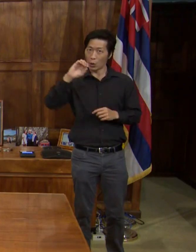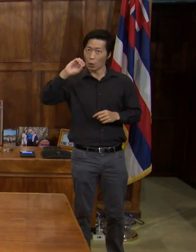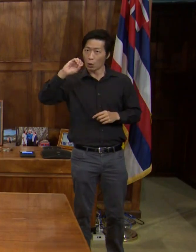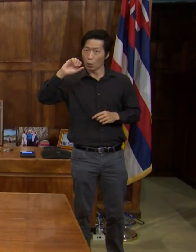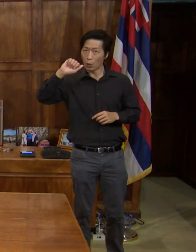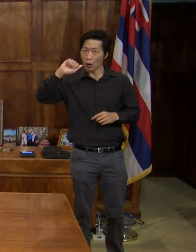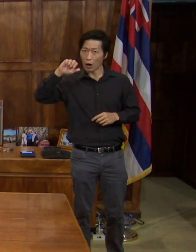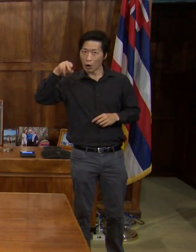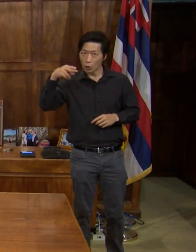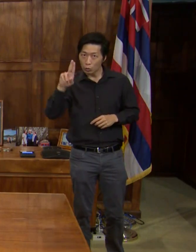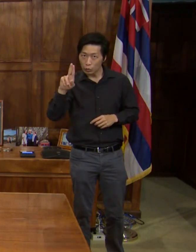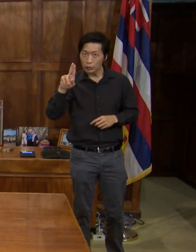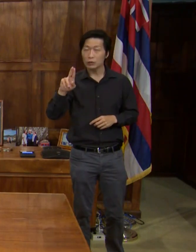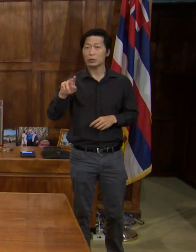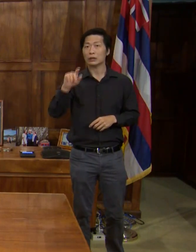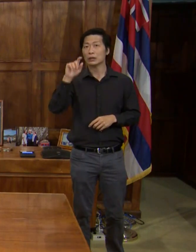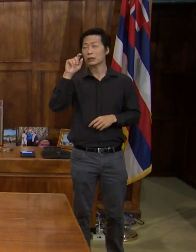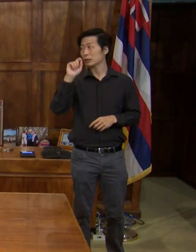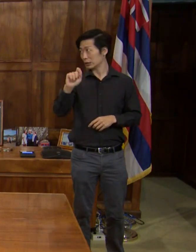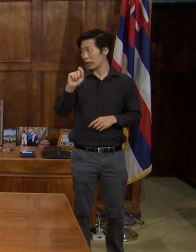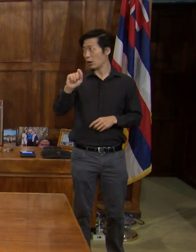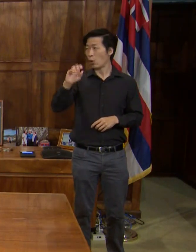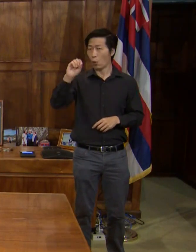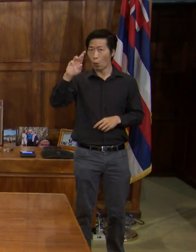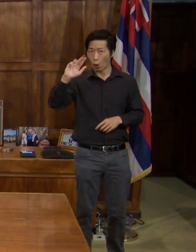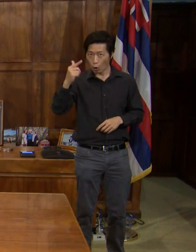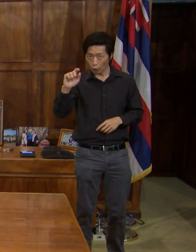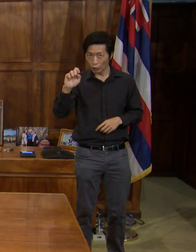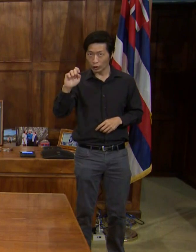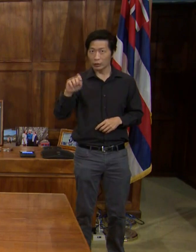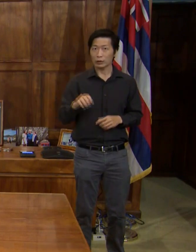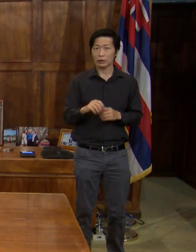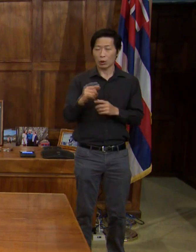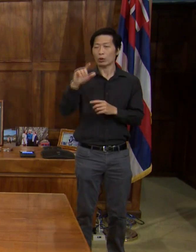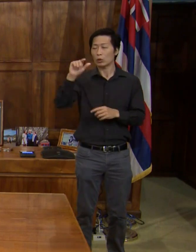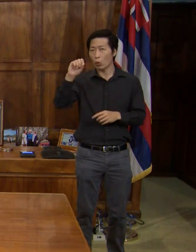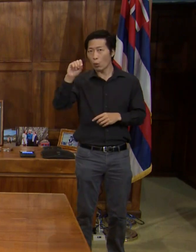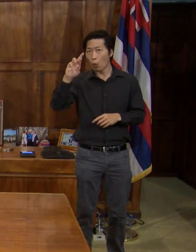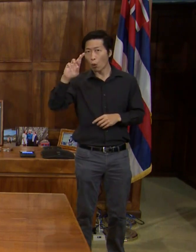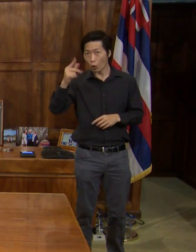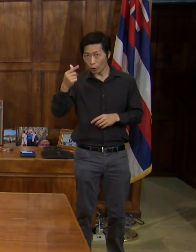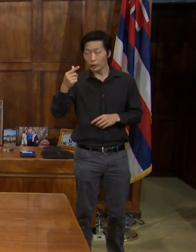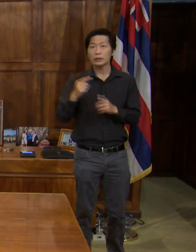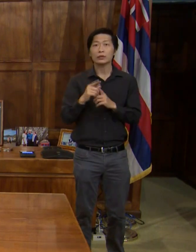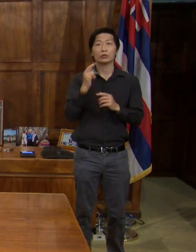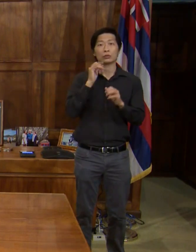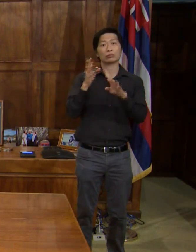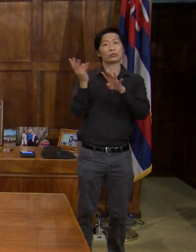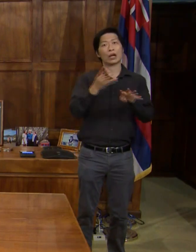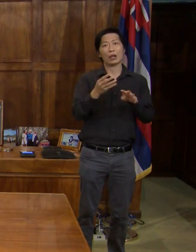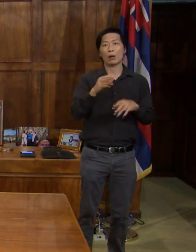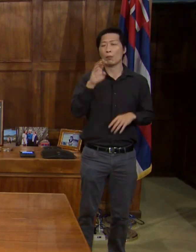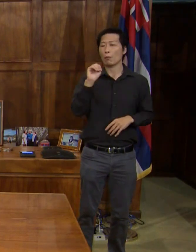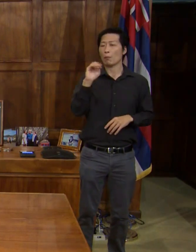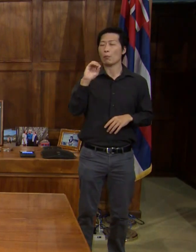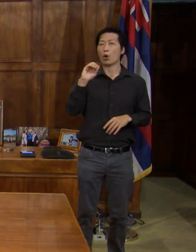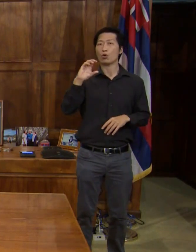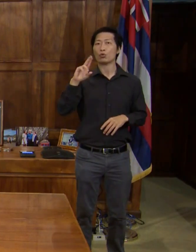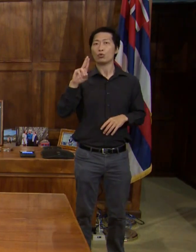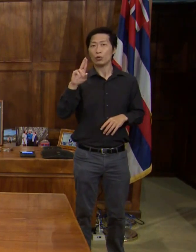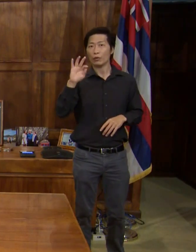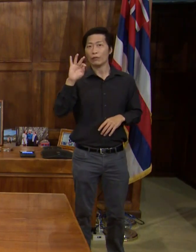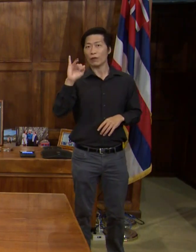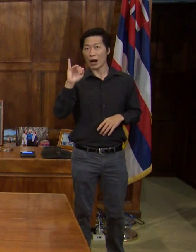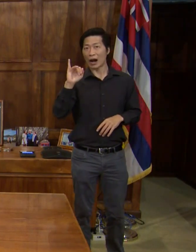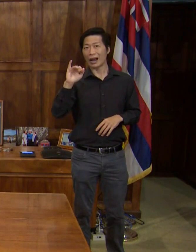city card. This is the fastest way. You may also download the MocaFi app or you may call the MocaFi